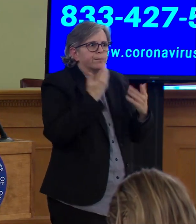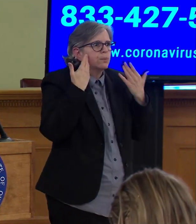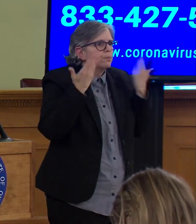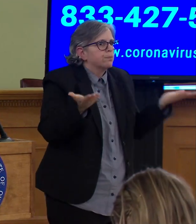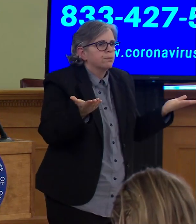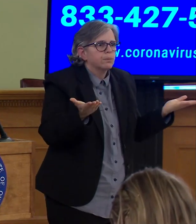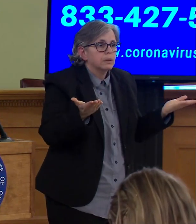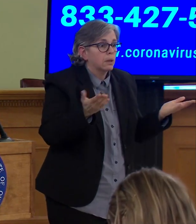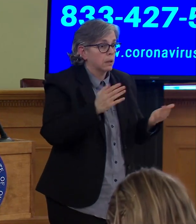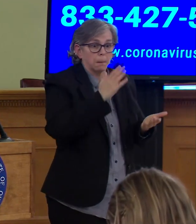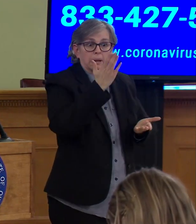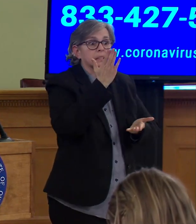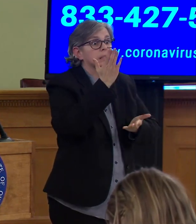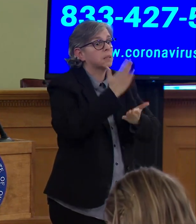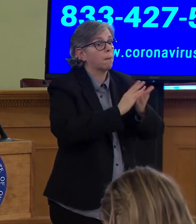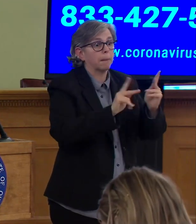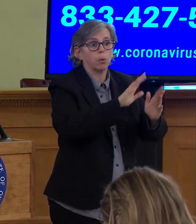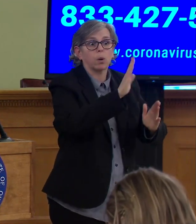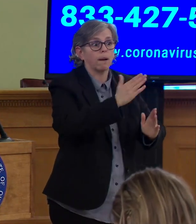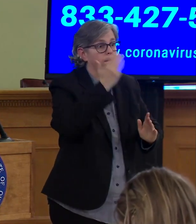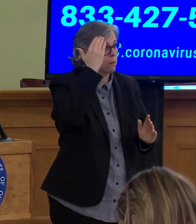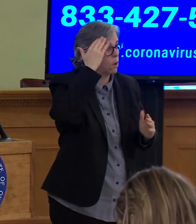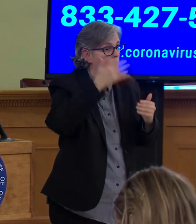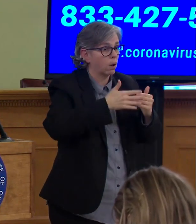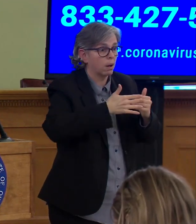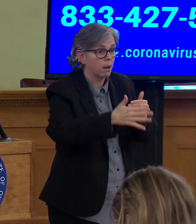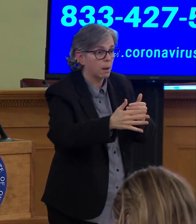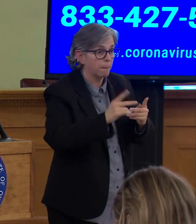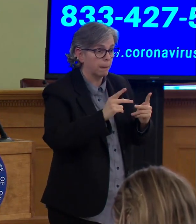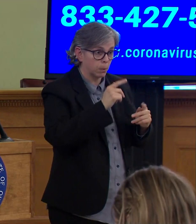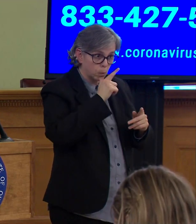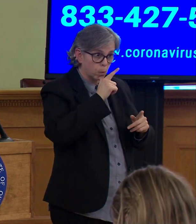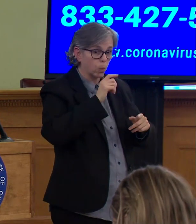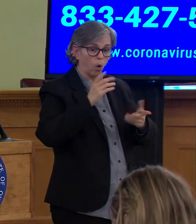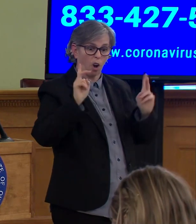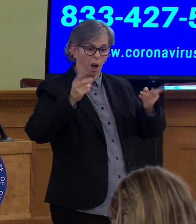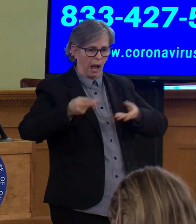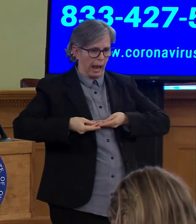Again, these people are carriers and may not know that.